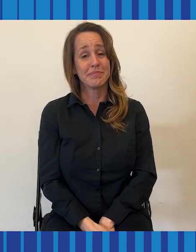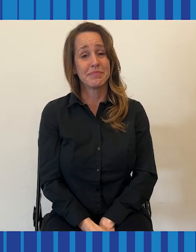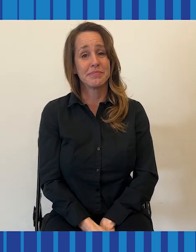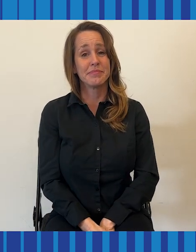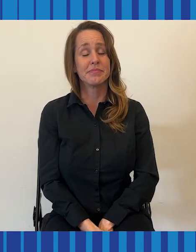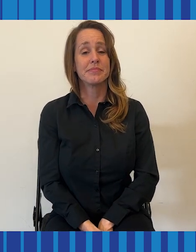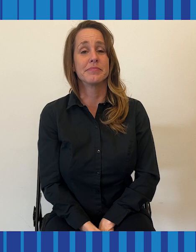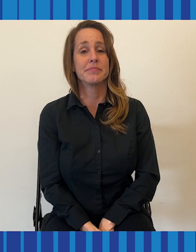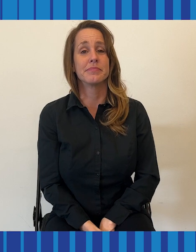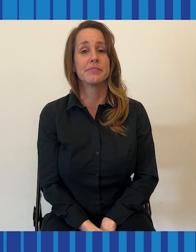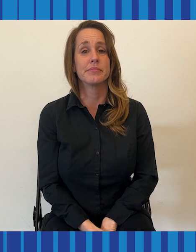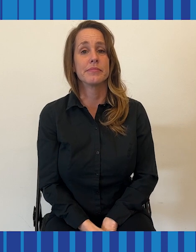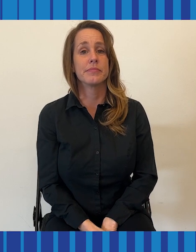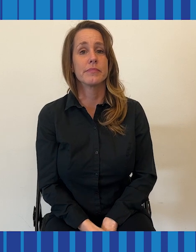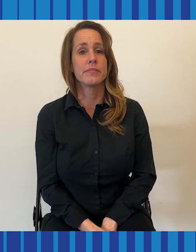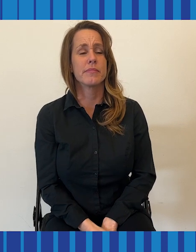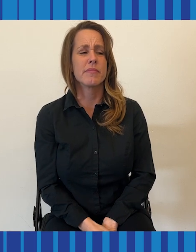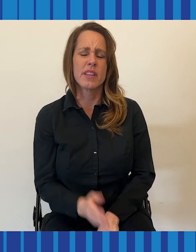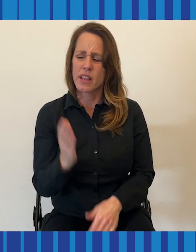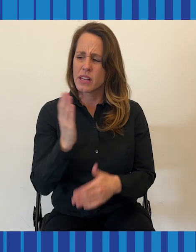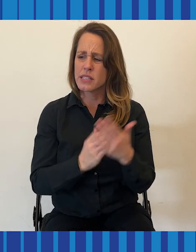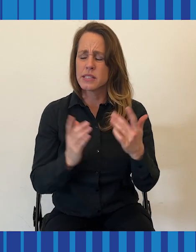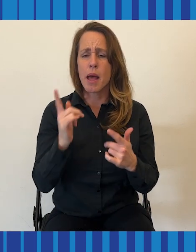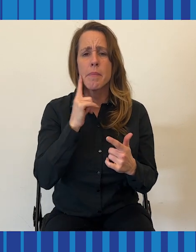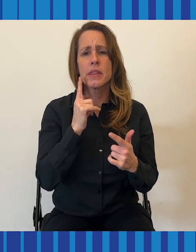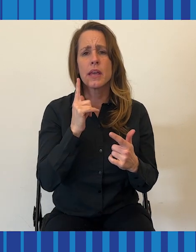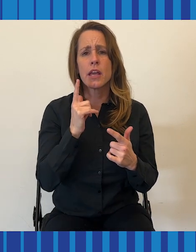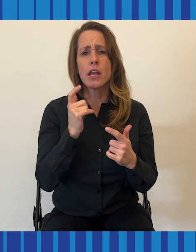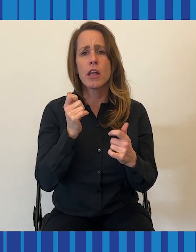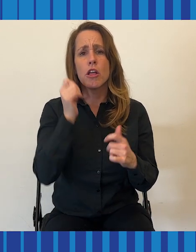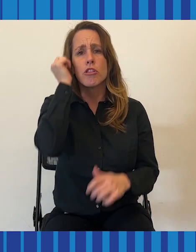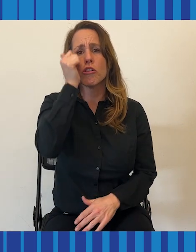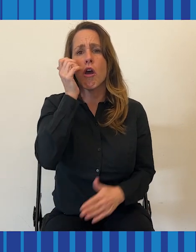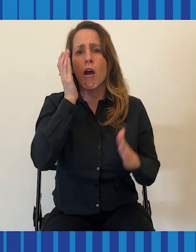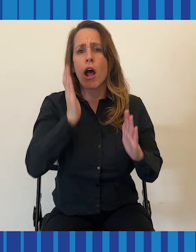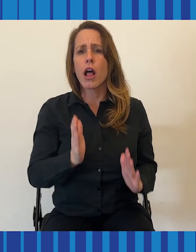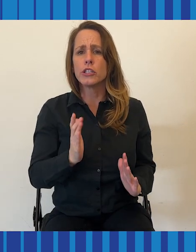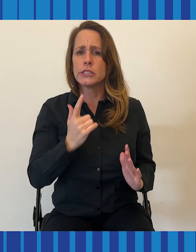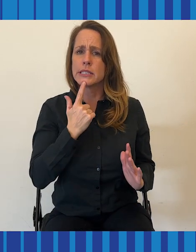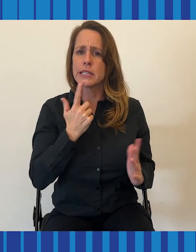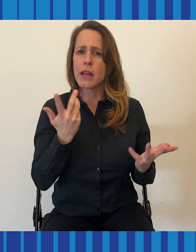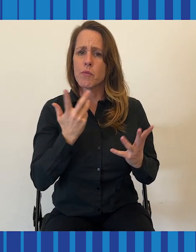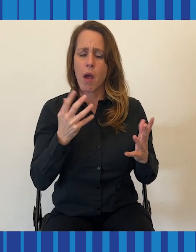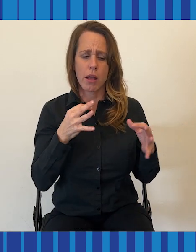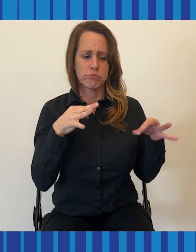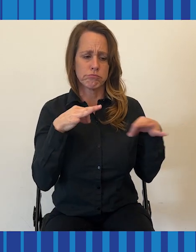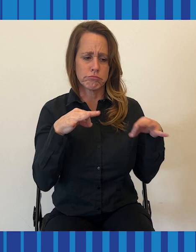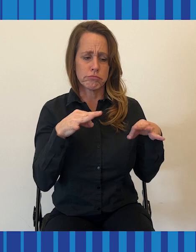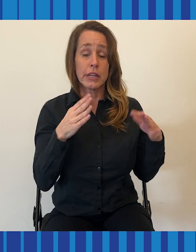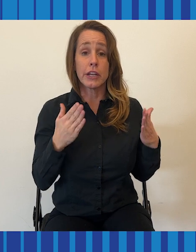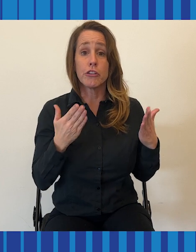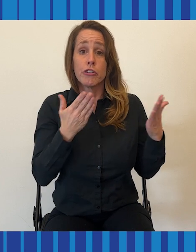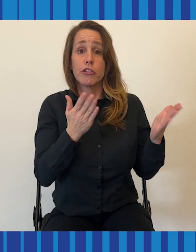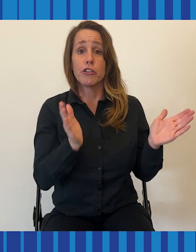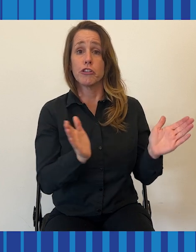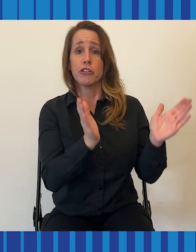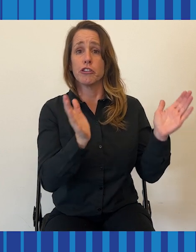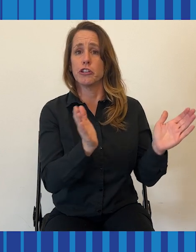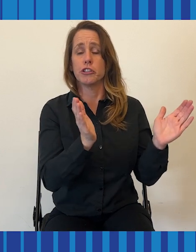Stephanie Gurley- But something Stephanie's audiologist said encouraged her to get the cochlear implant anyway.